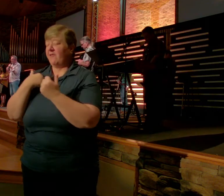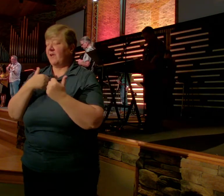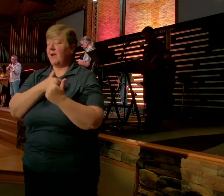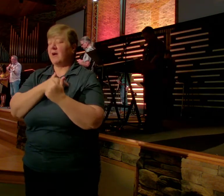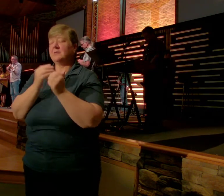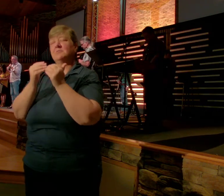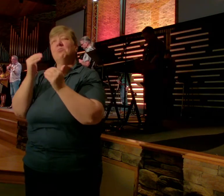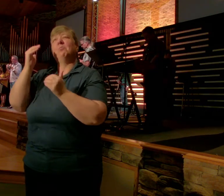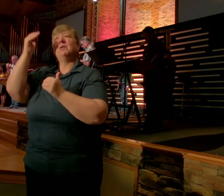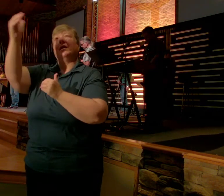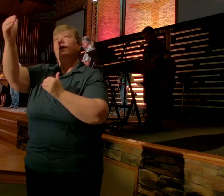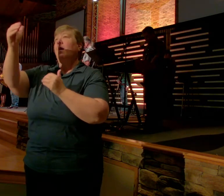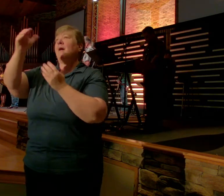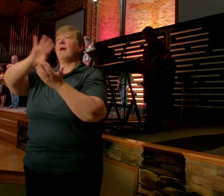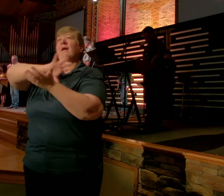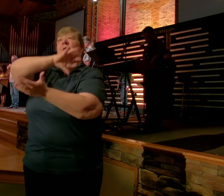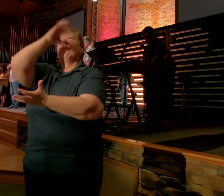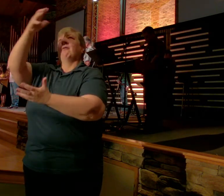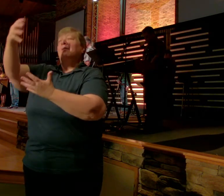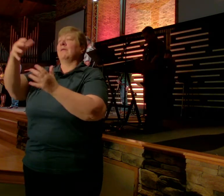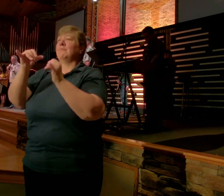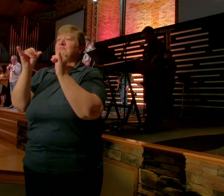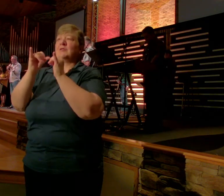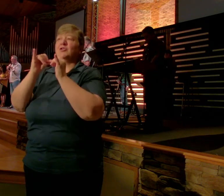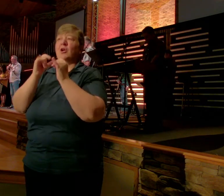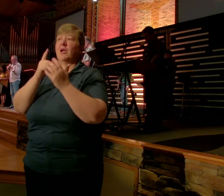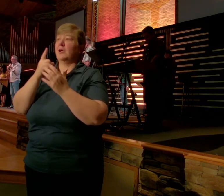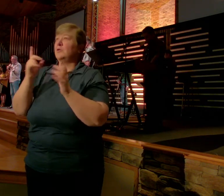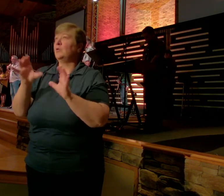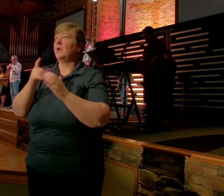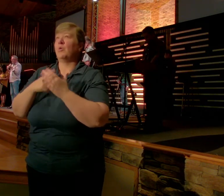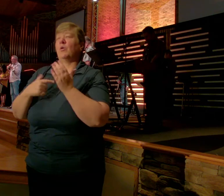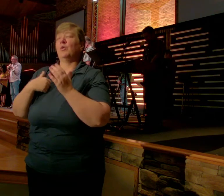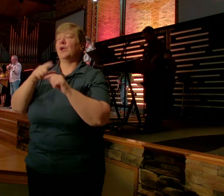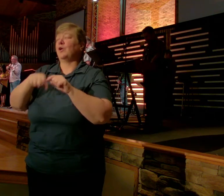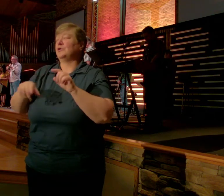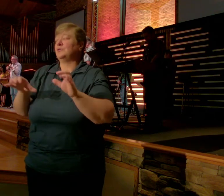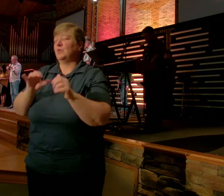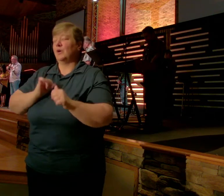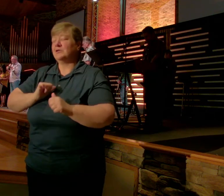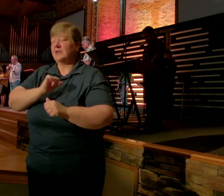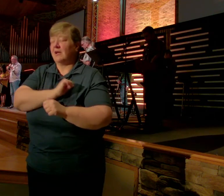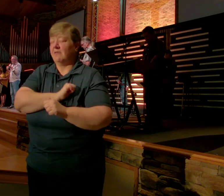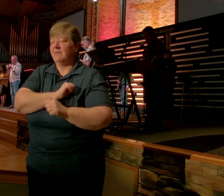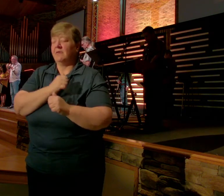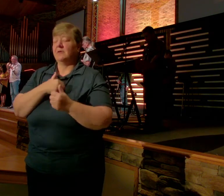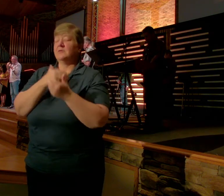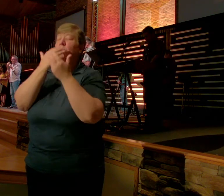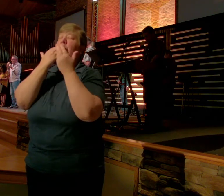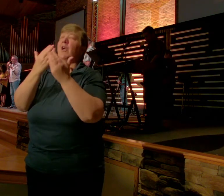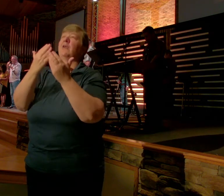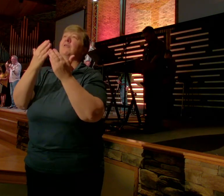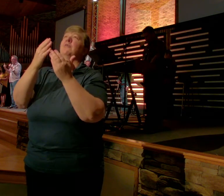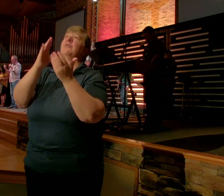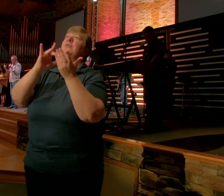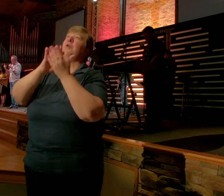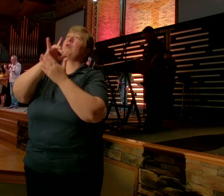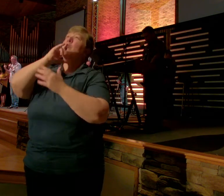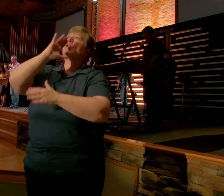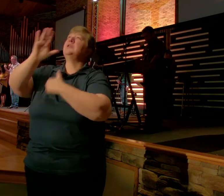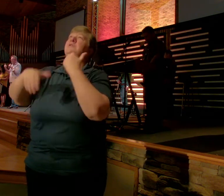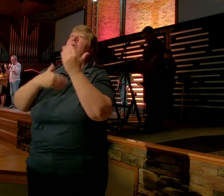And for doing what we could never do on our own So, thank you The glory is all yours